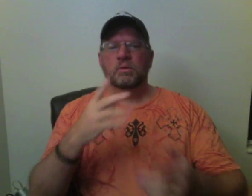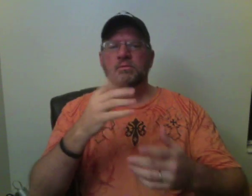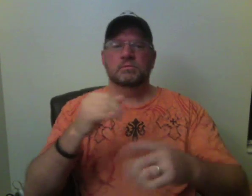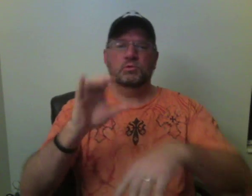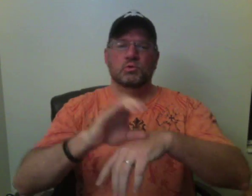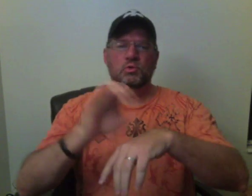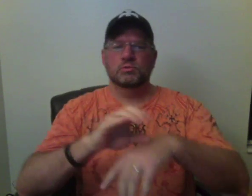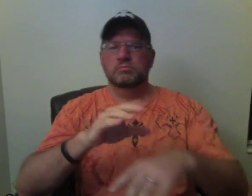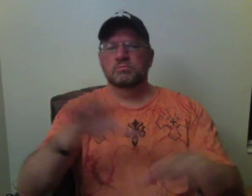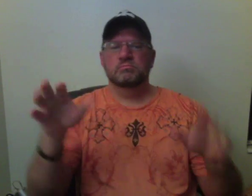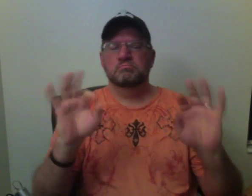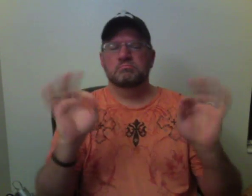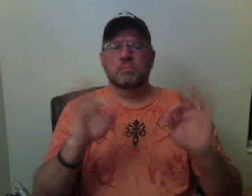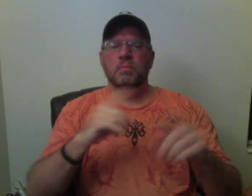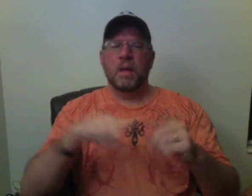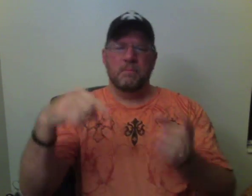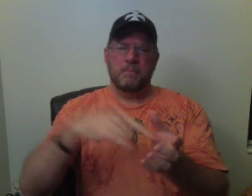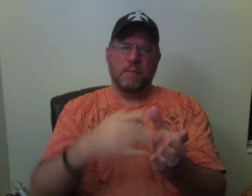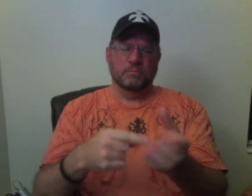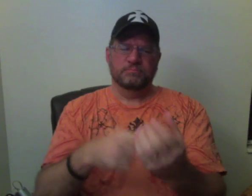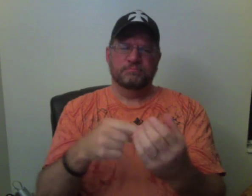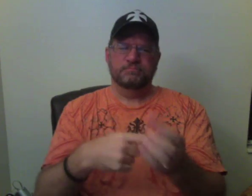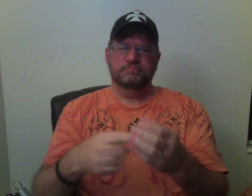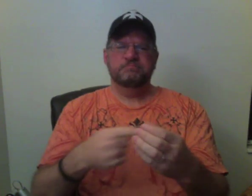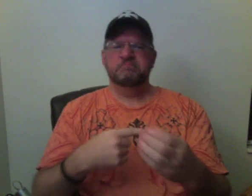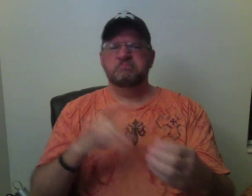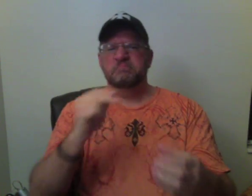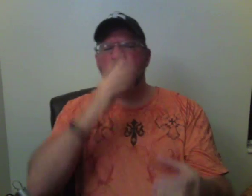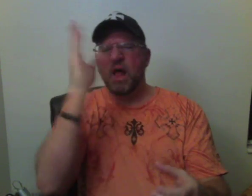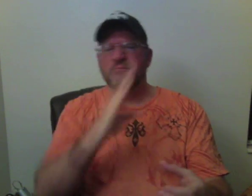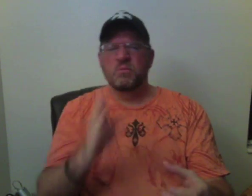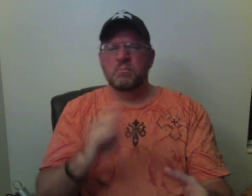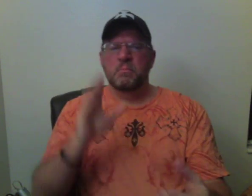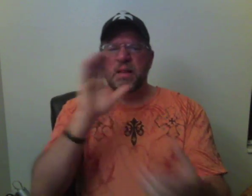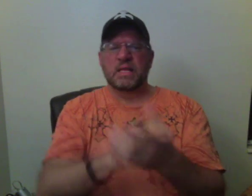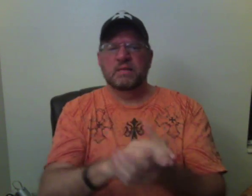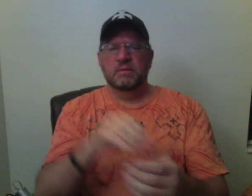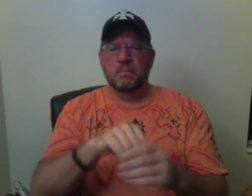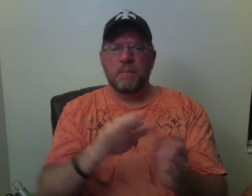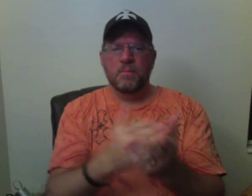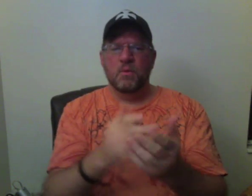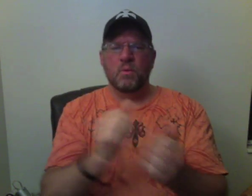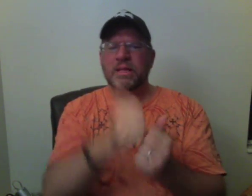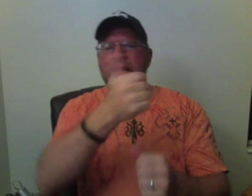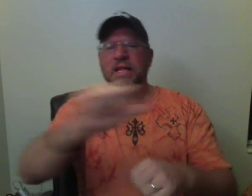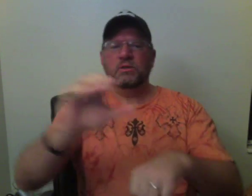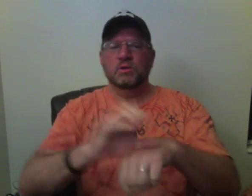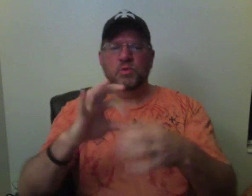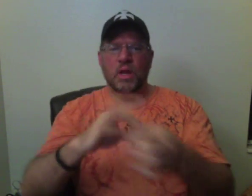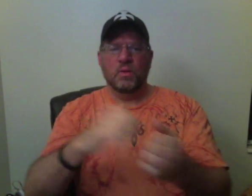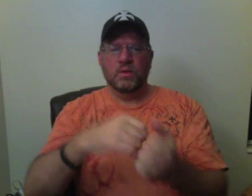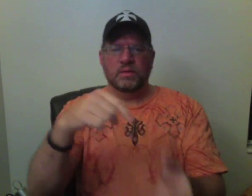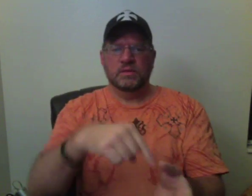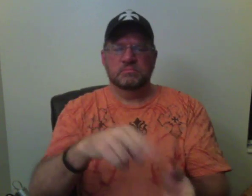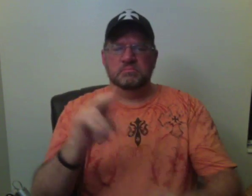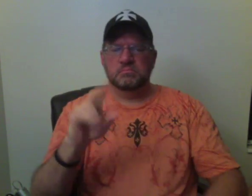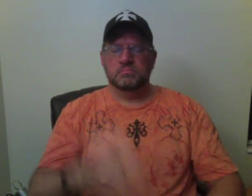Buyers can enjoy a courtyard adorned by Lasky installation, the earliest known piece by the world famous artisan cultural icon. Come look in the